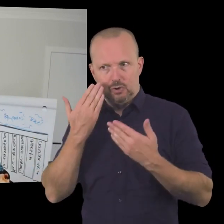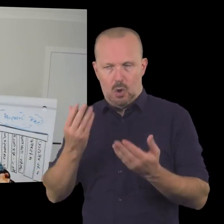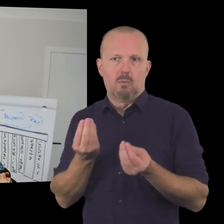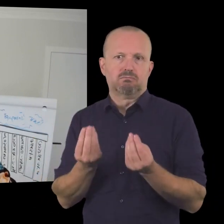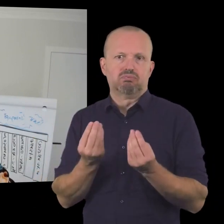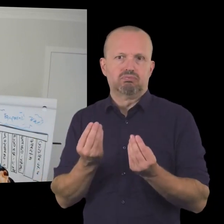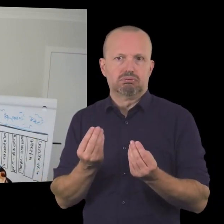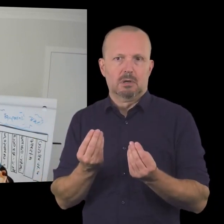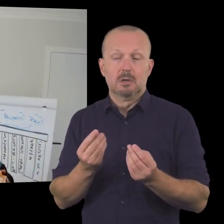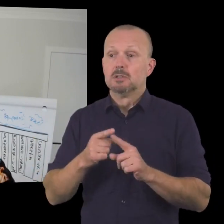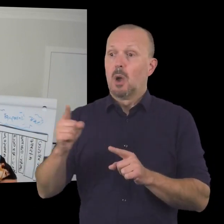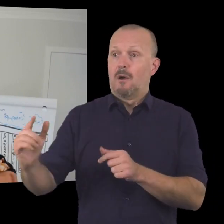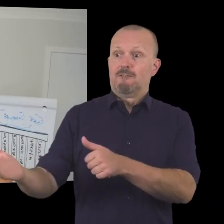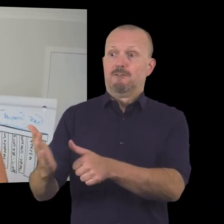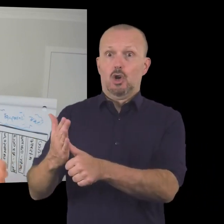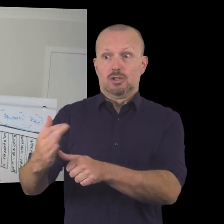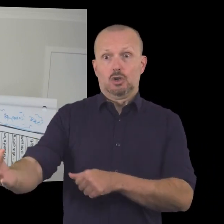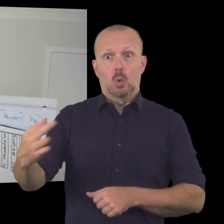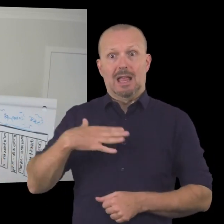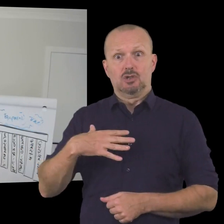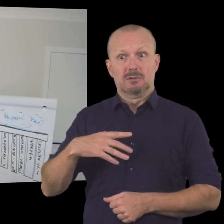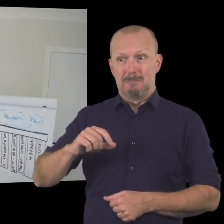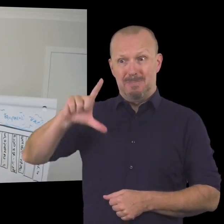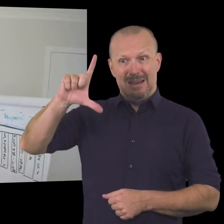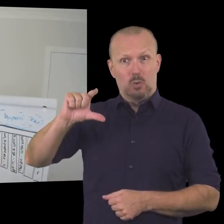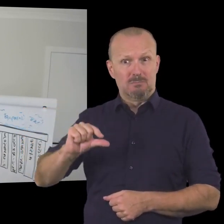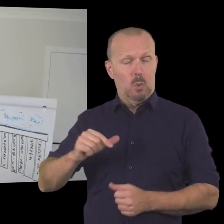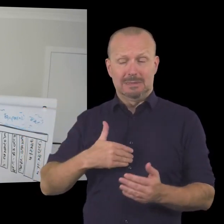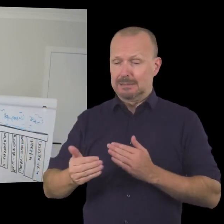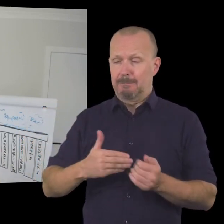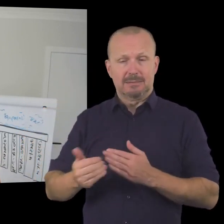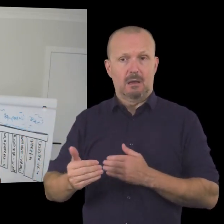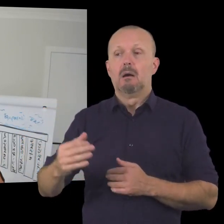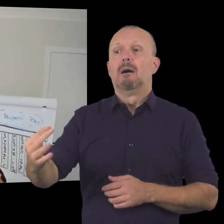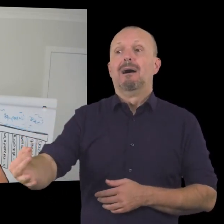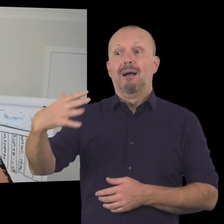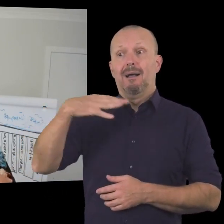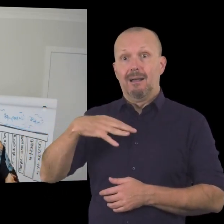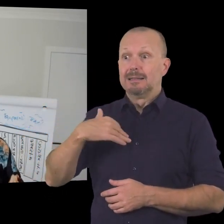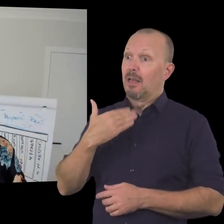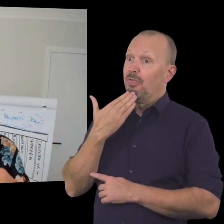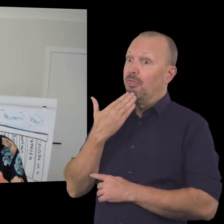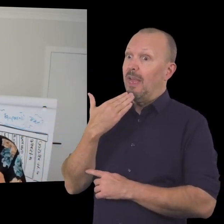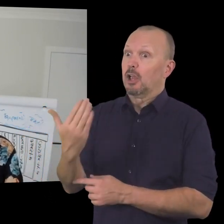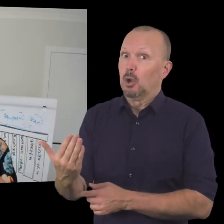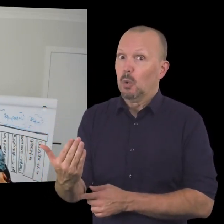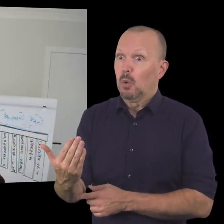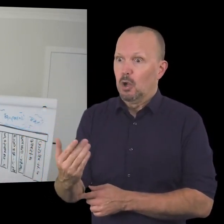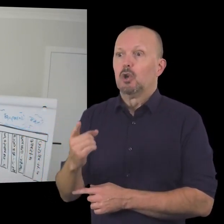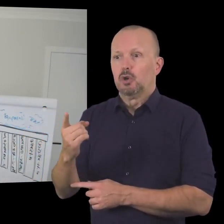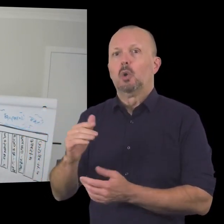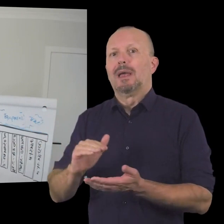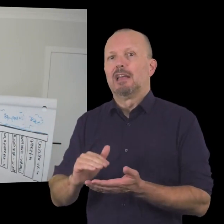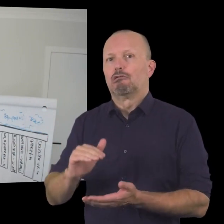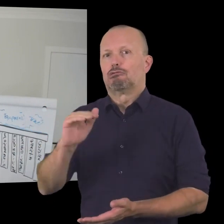for them the first time so when you say thank you to someone when they make their first donation no matter how big or small it is it increases their